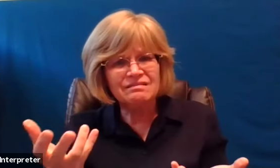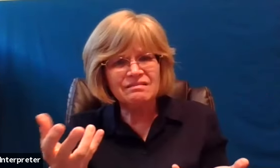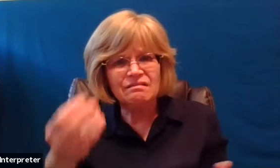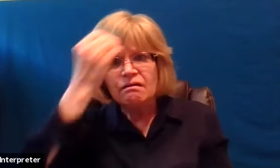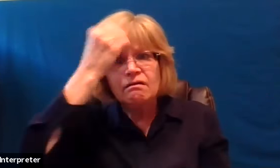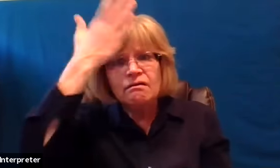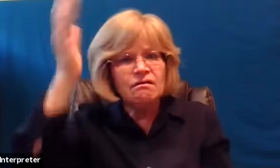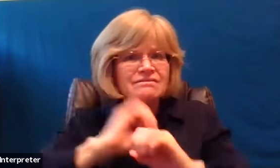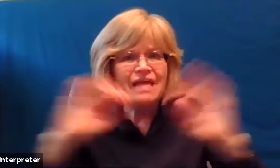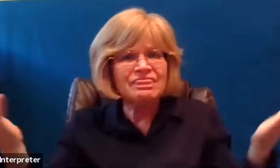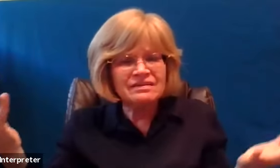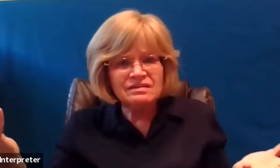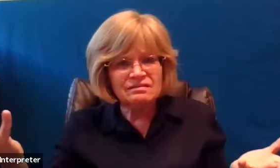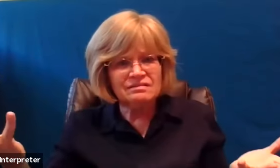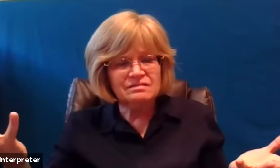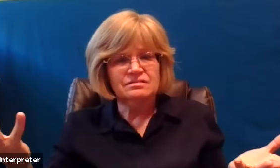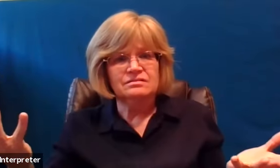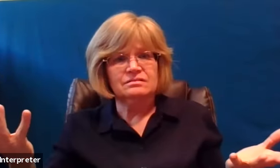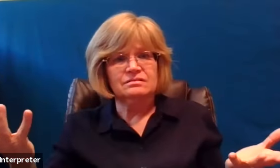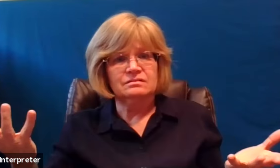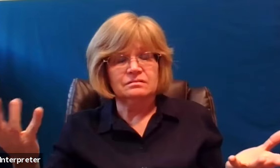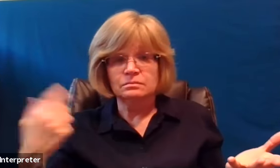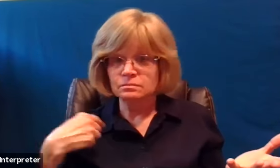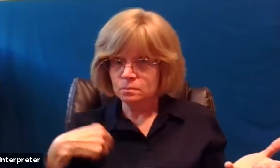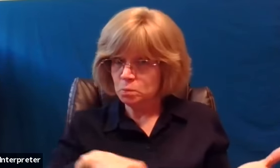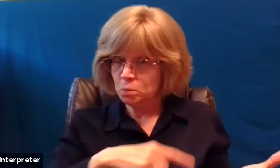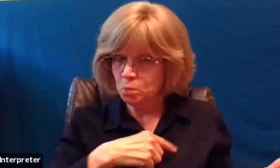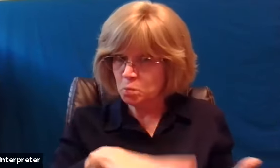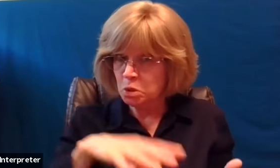didn't we learn anything